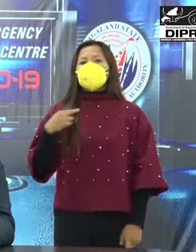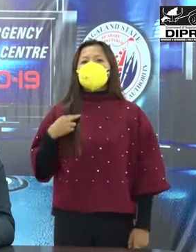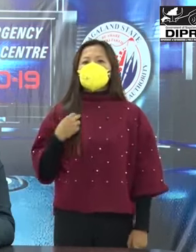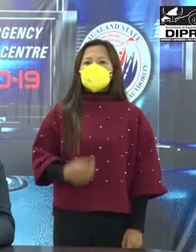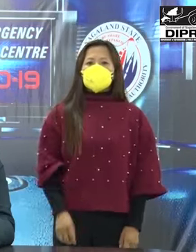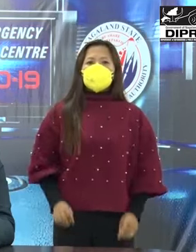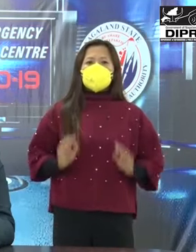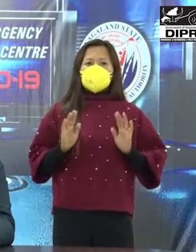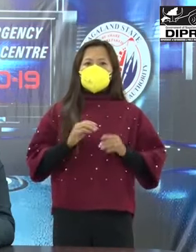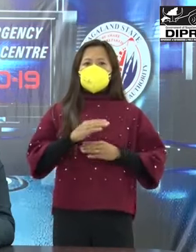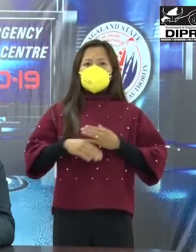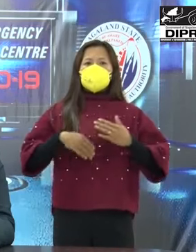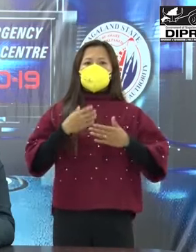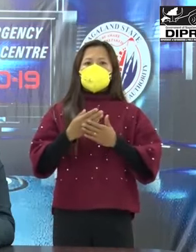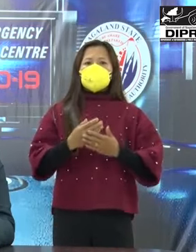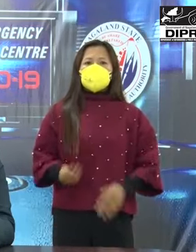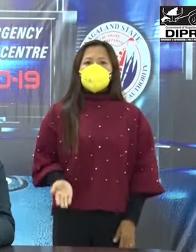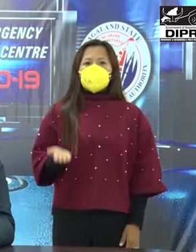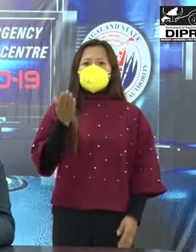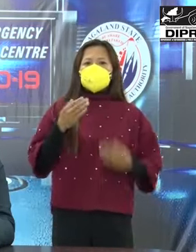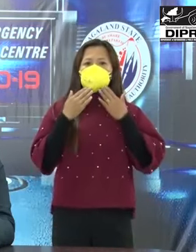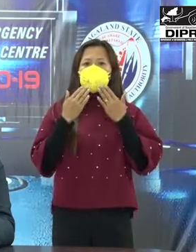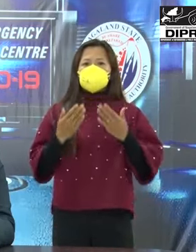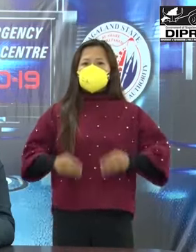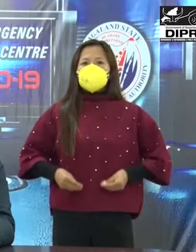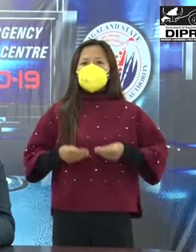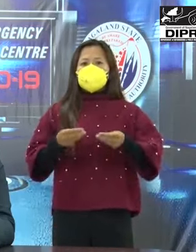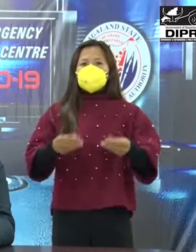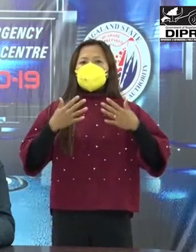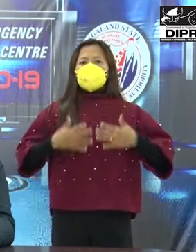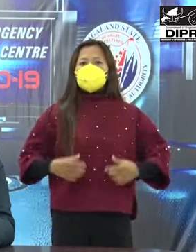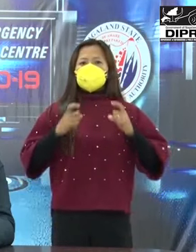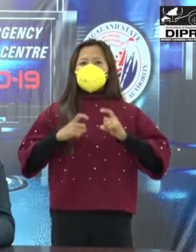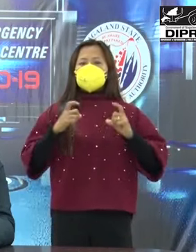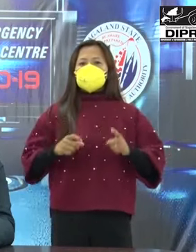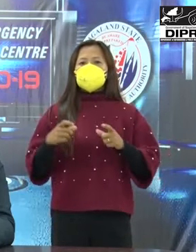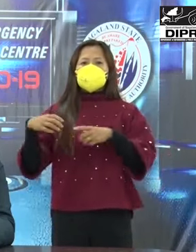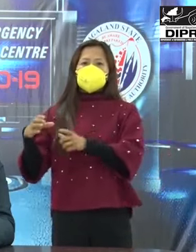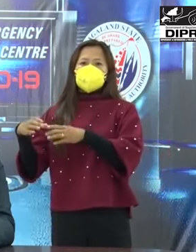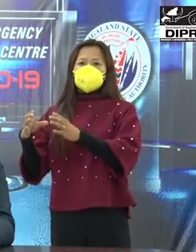districts where private hospitals are existing, empanelment is under process.